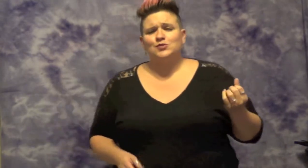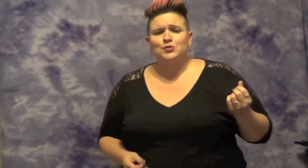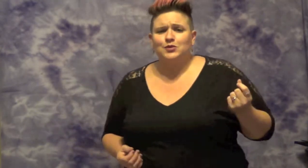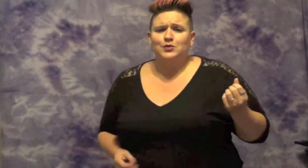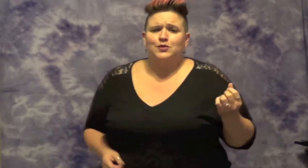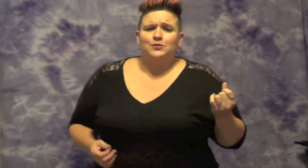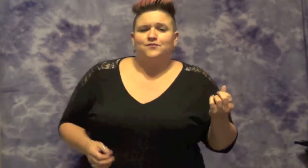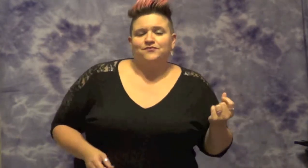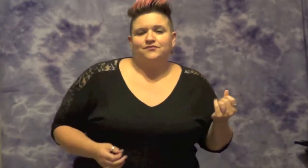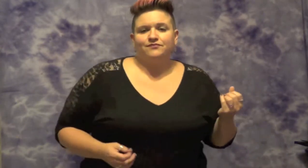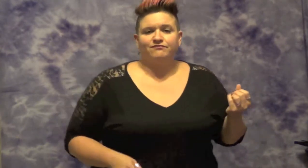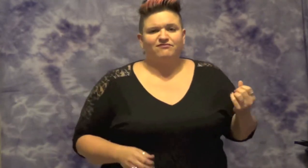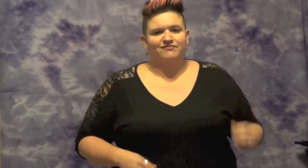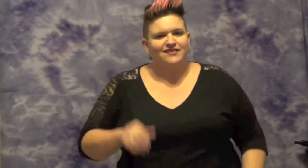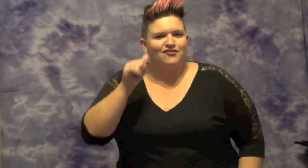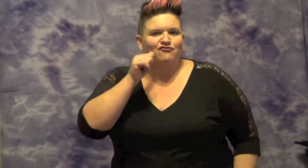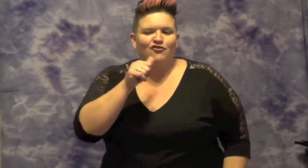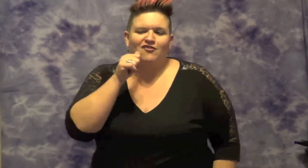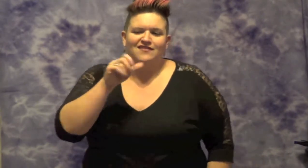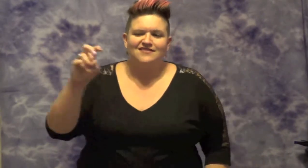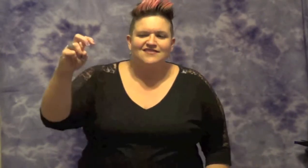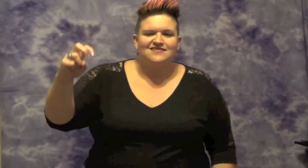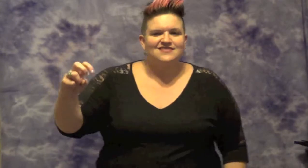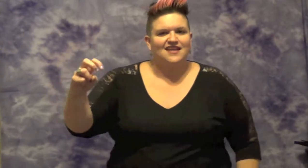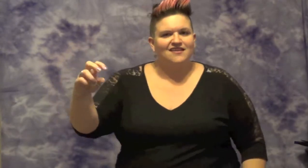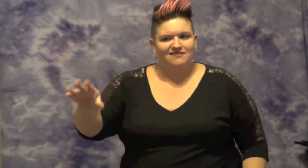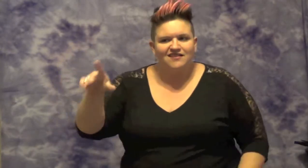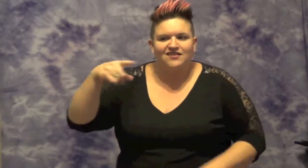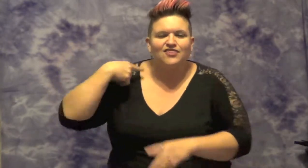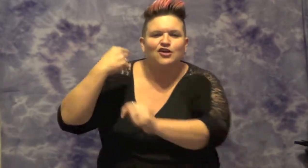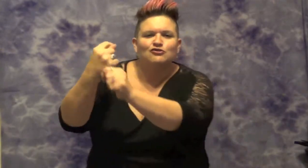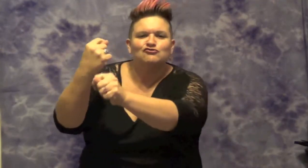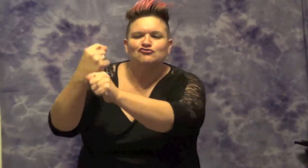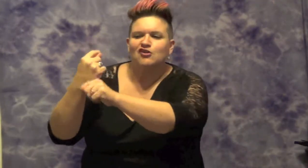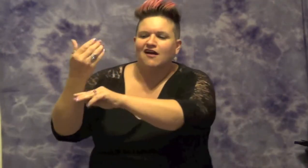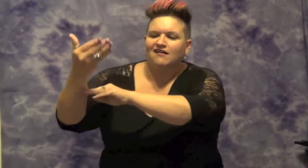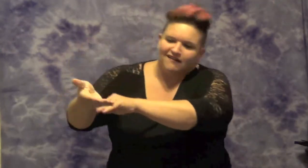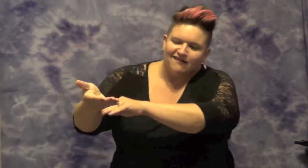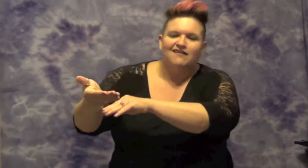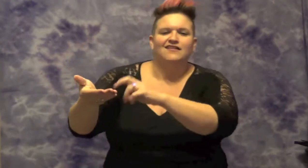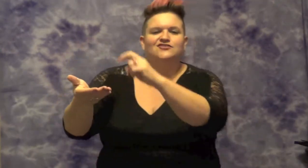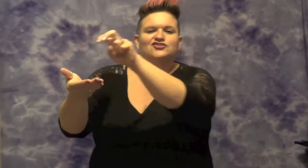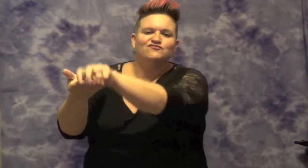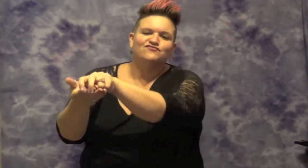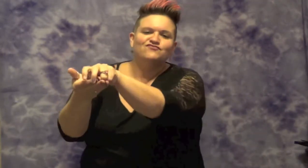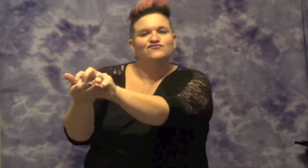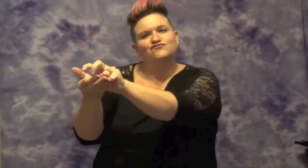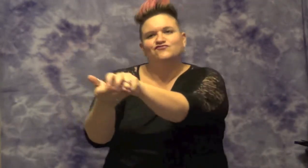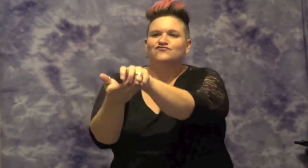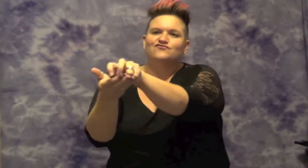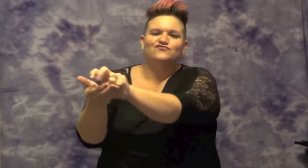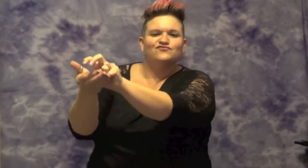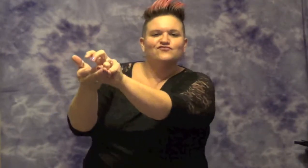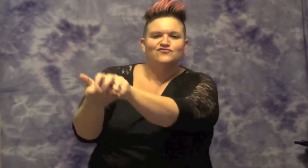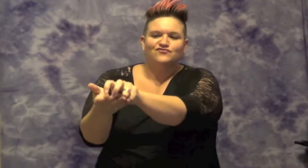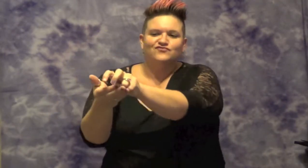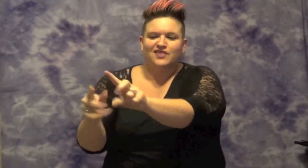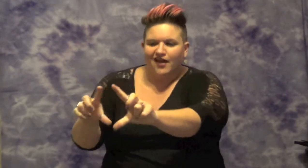She was sitting all alone over on the tailgate Ten legs swinging by a Georgia play I was